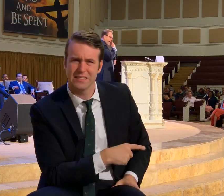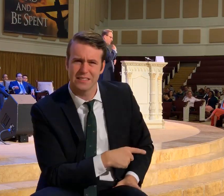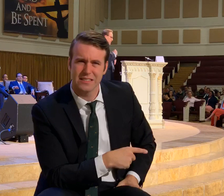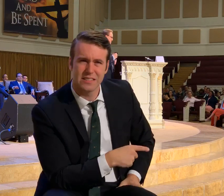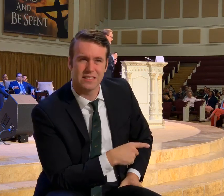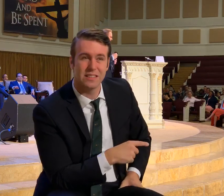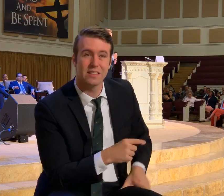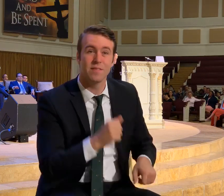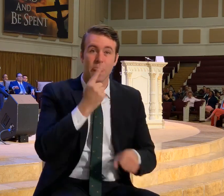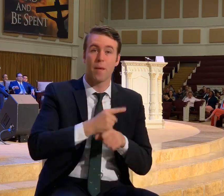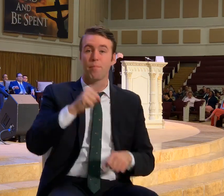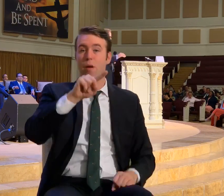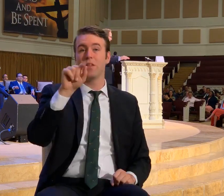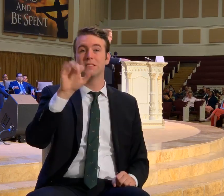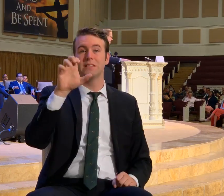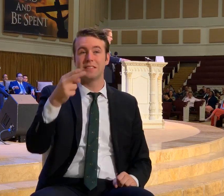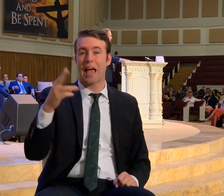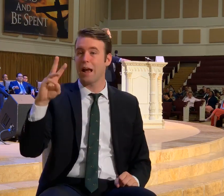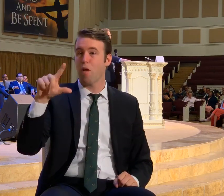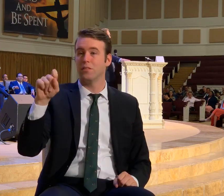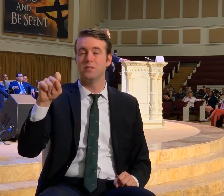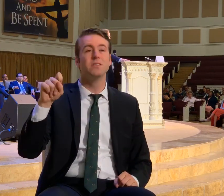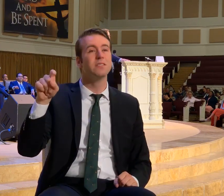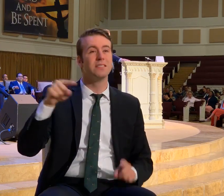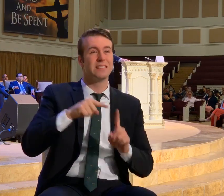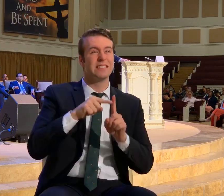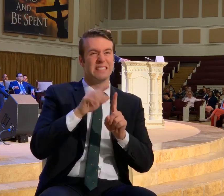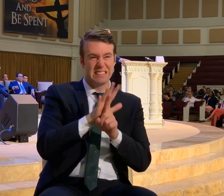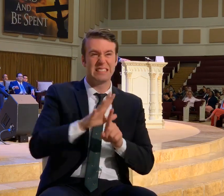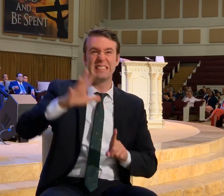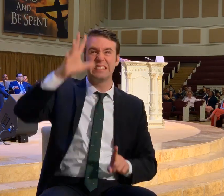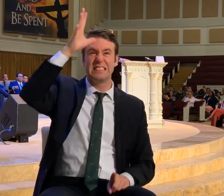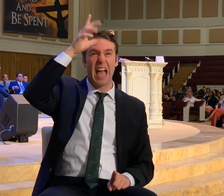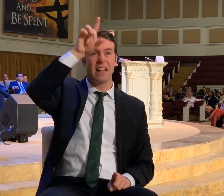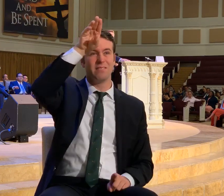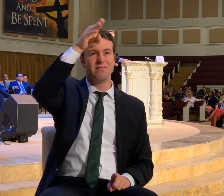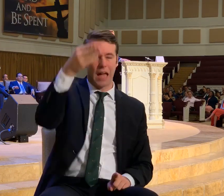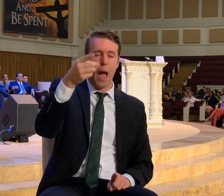Brother Zach Wells' daddy. He's dead and gone. said. Stupid just survived.